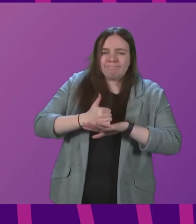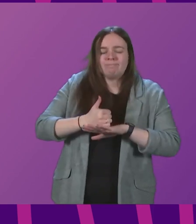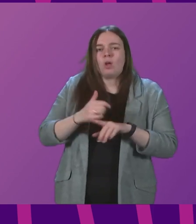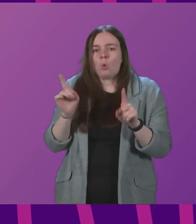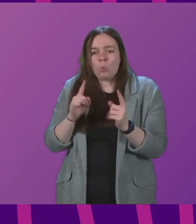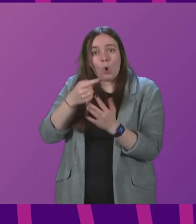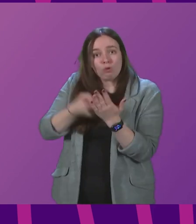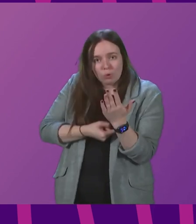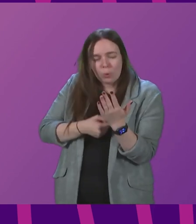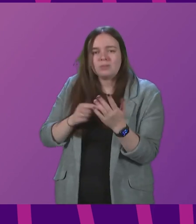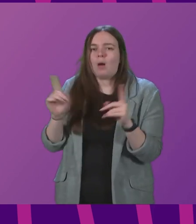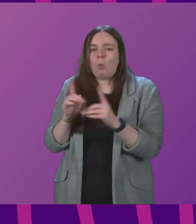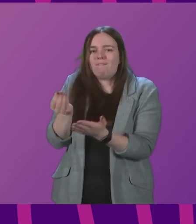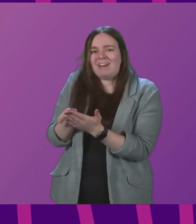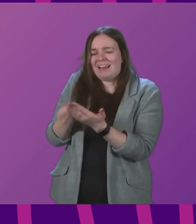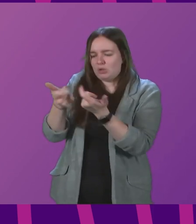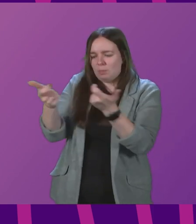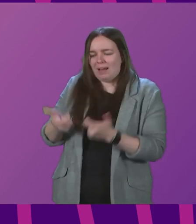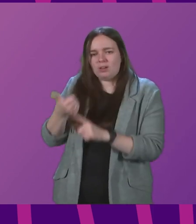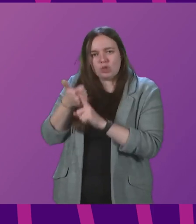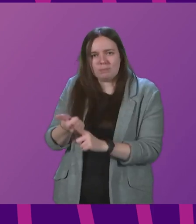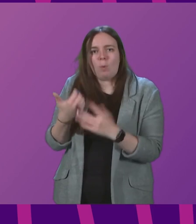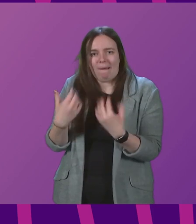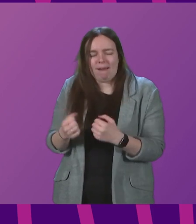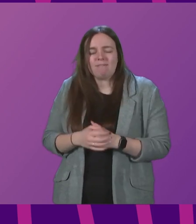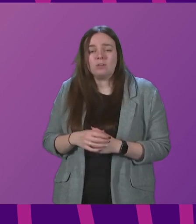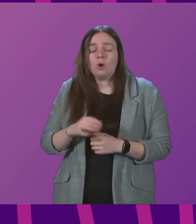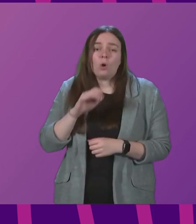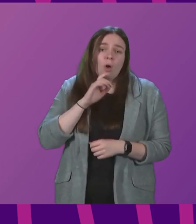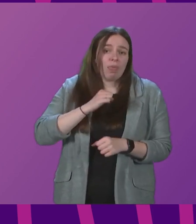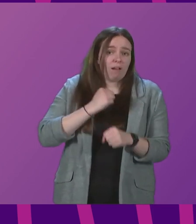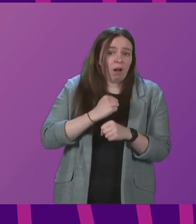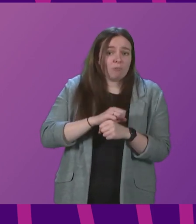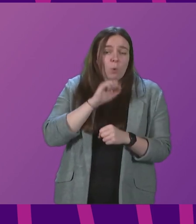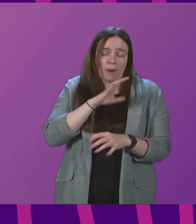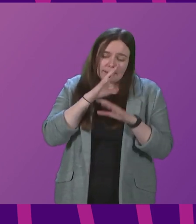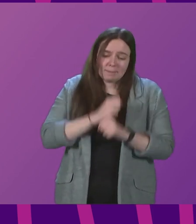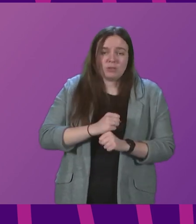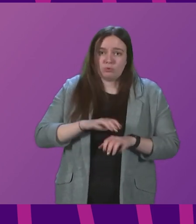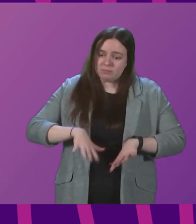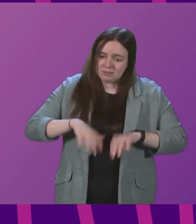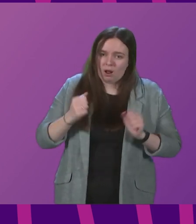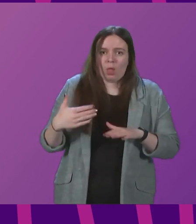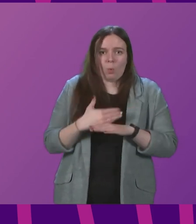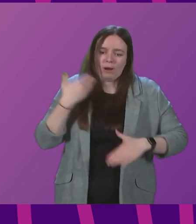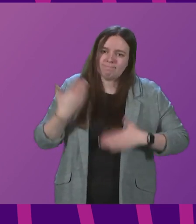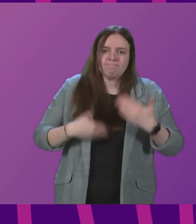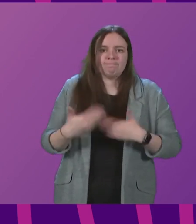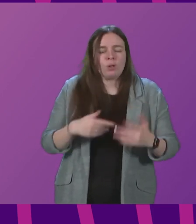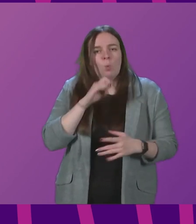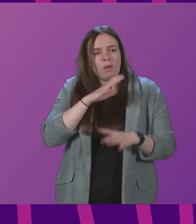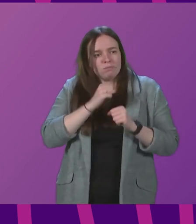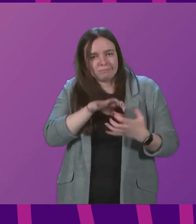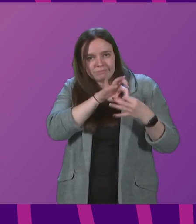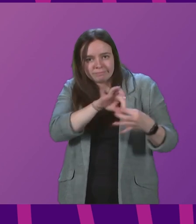and what financial package of support will come with it. So will the Scottish Government commit to urgently starting that work? And that is something that we will commit to